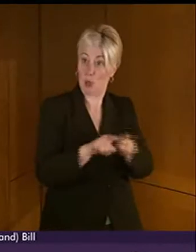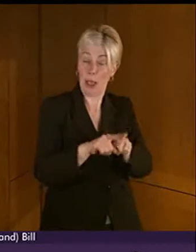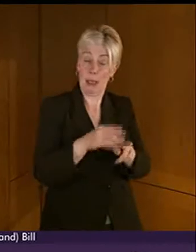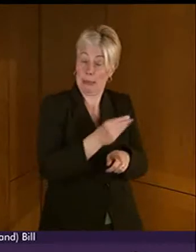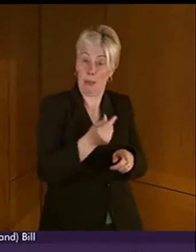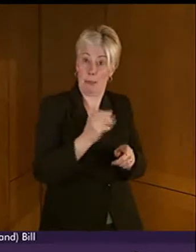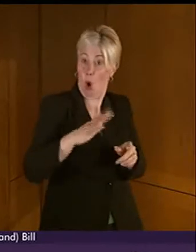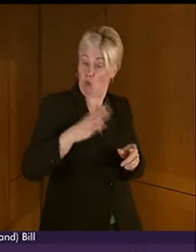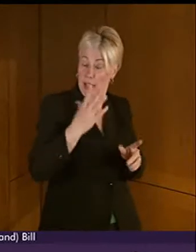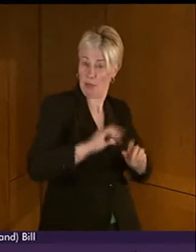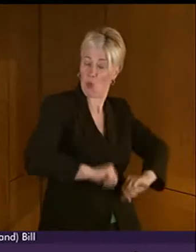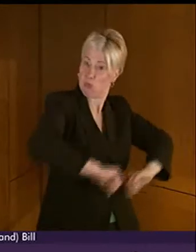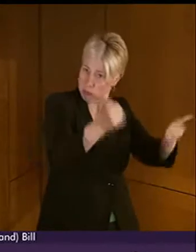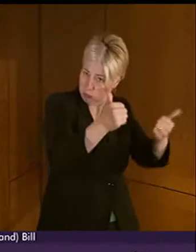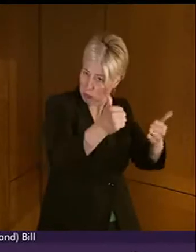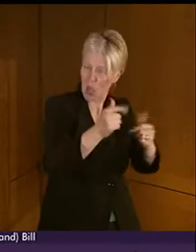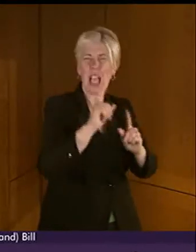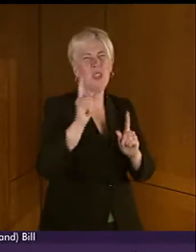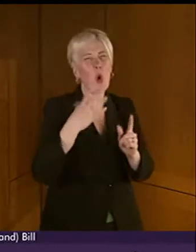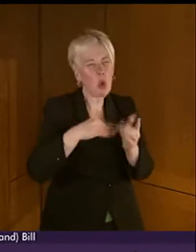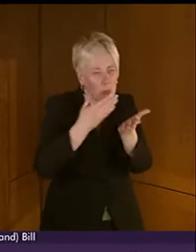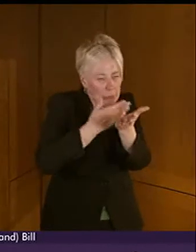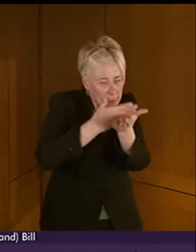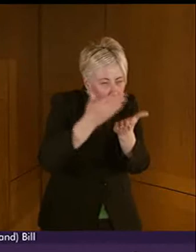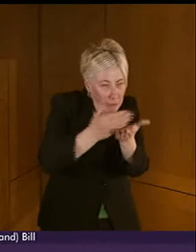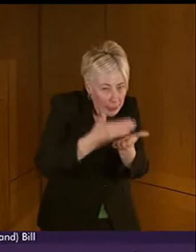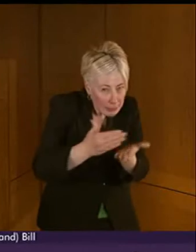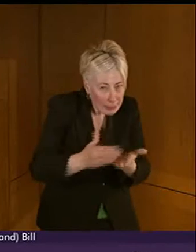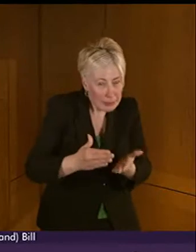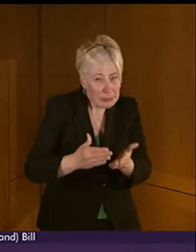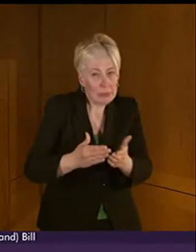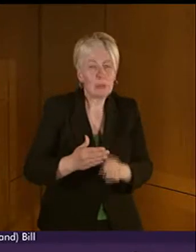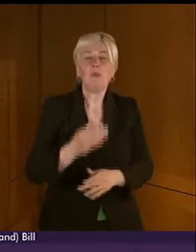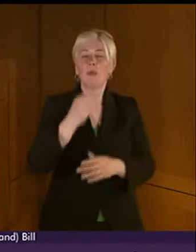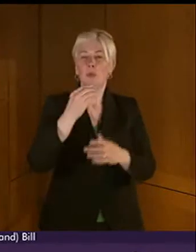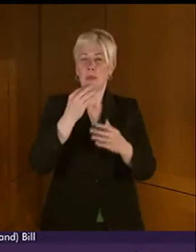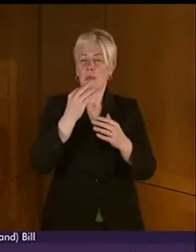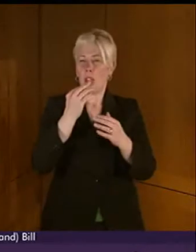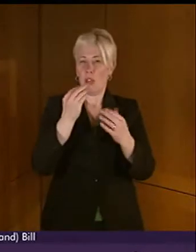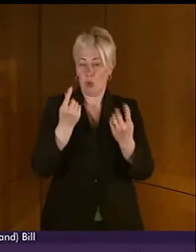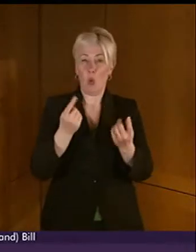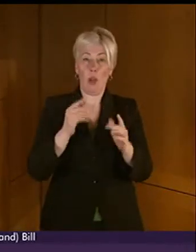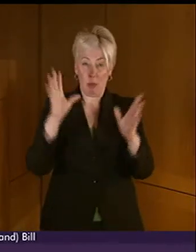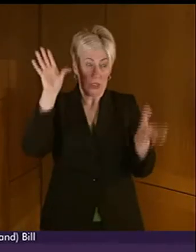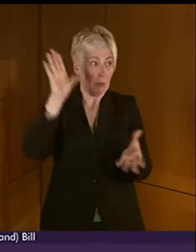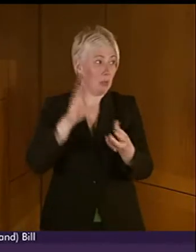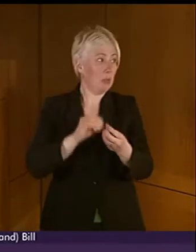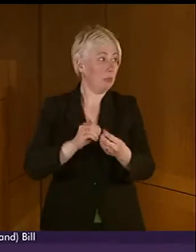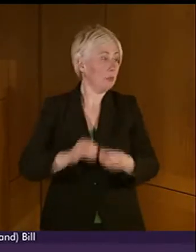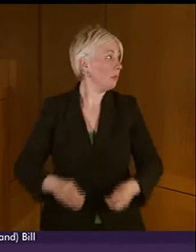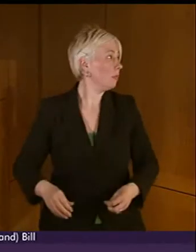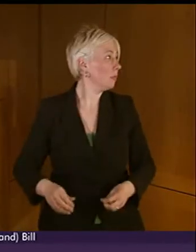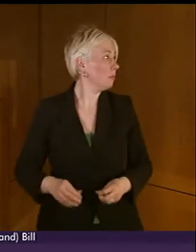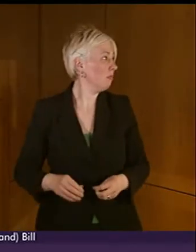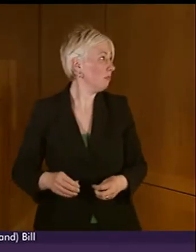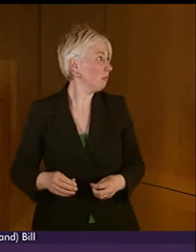I would like some more clarity on that. And as I'm summing up, I'll raise the other issues I have then. Thank you. Many thanks. We